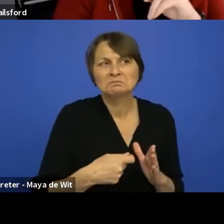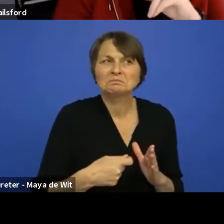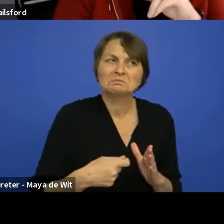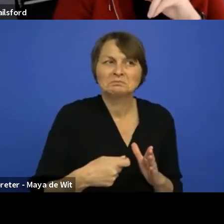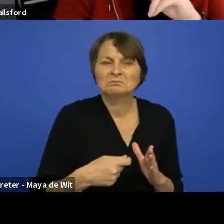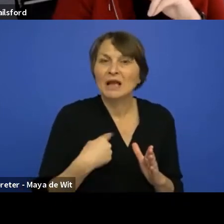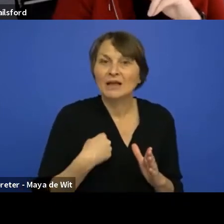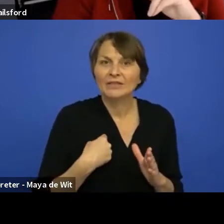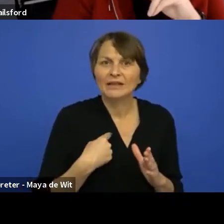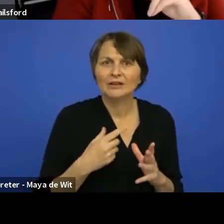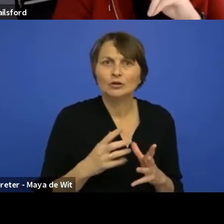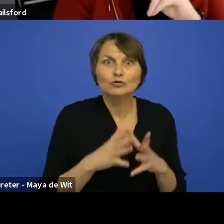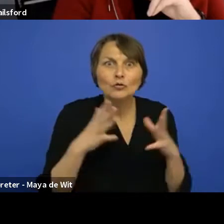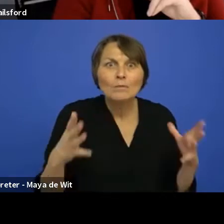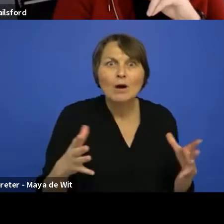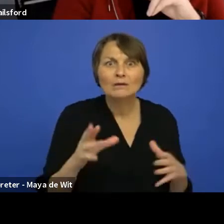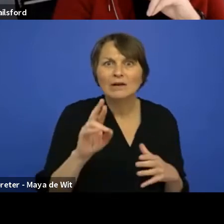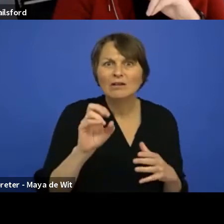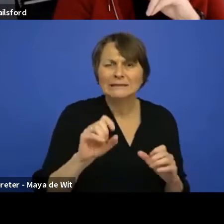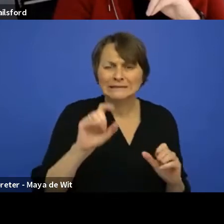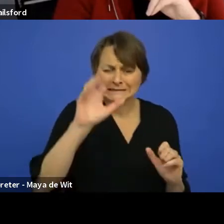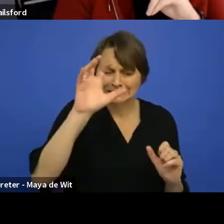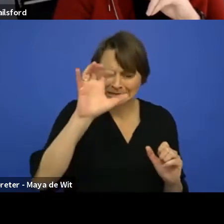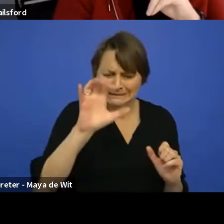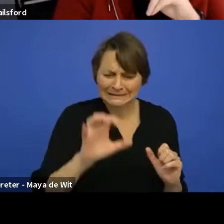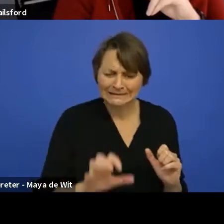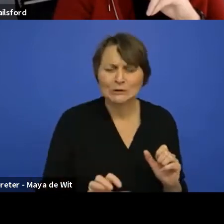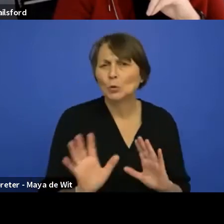an RFC because, that that's prop that's today. That's not too many people.